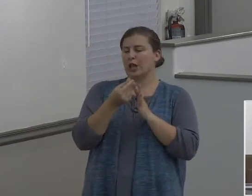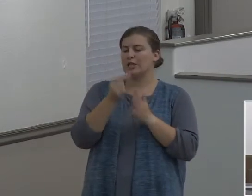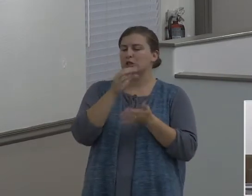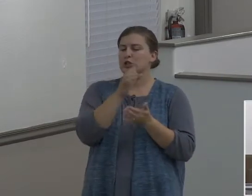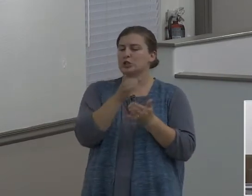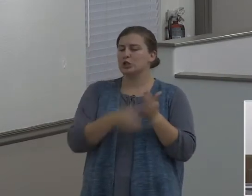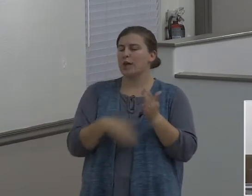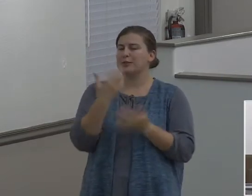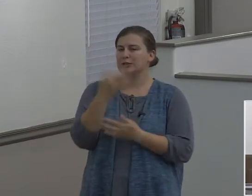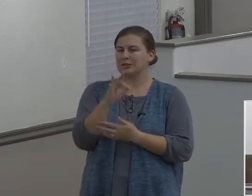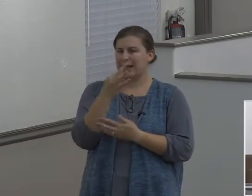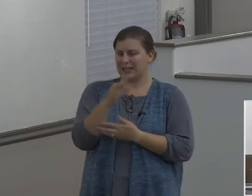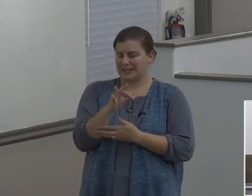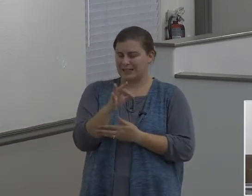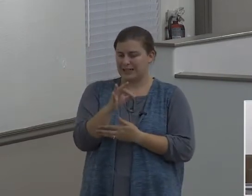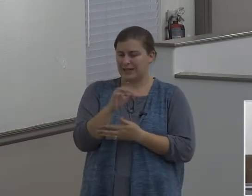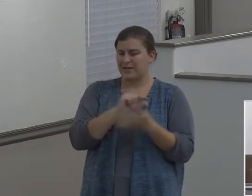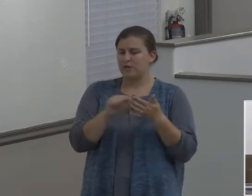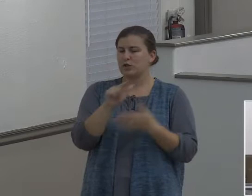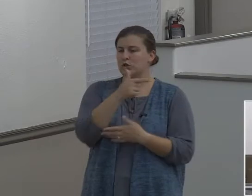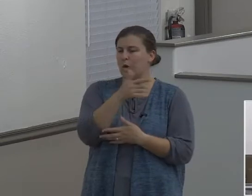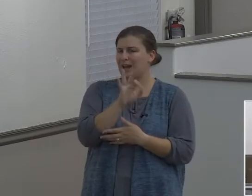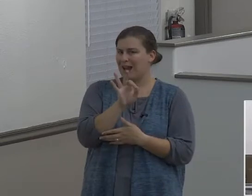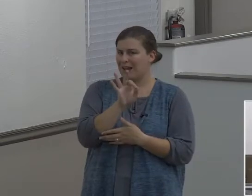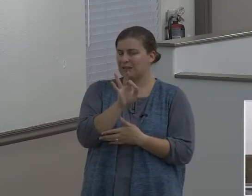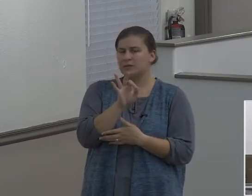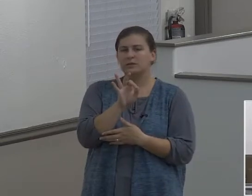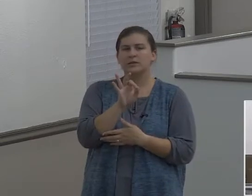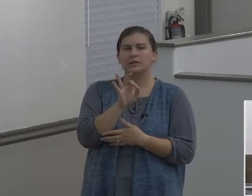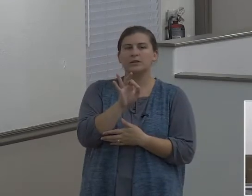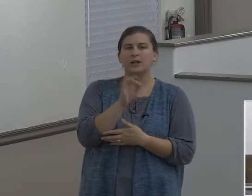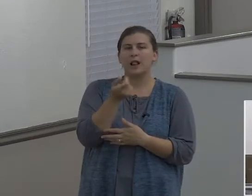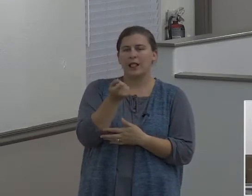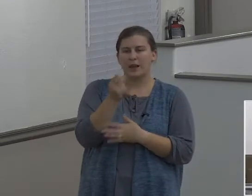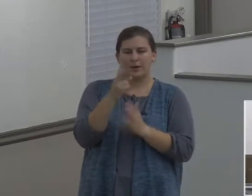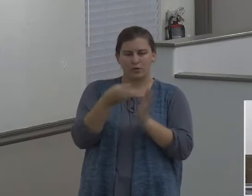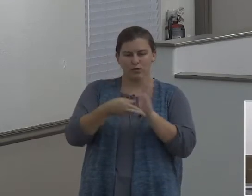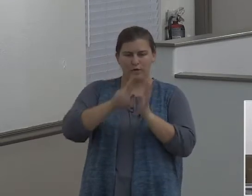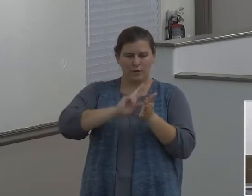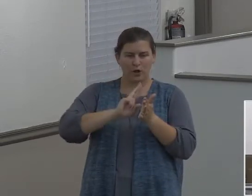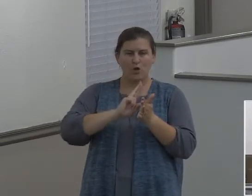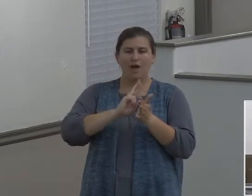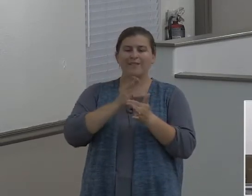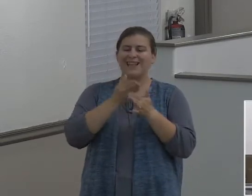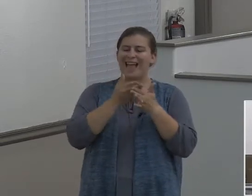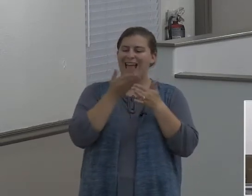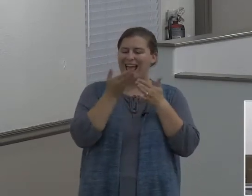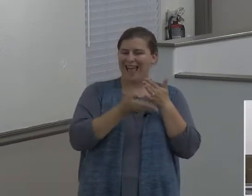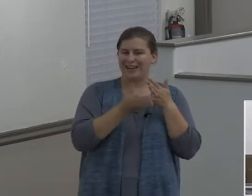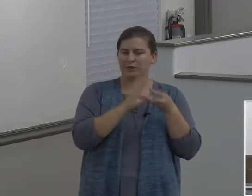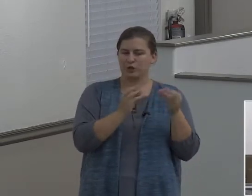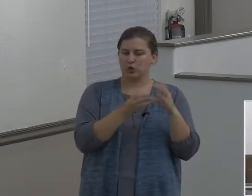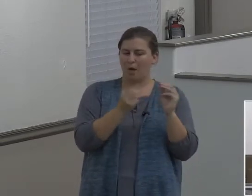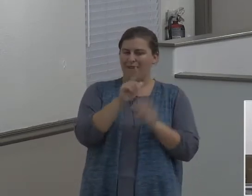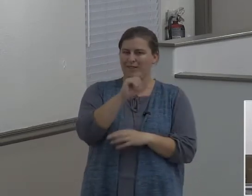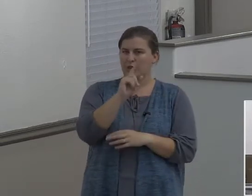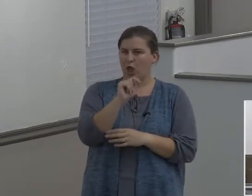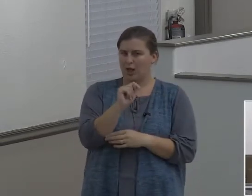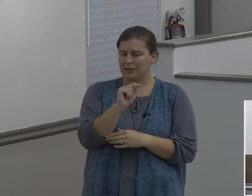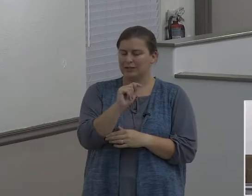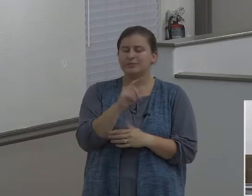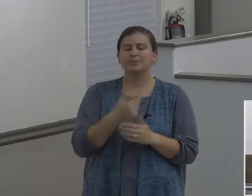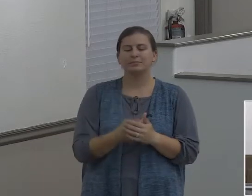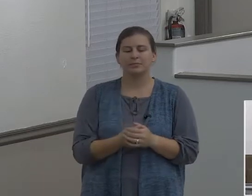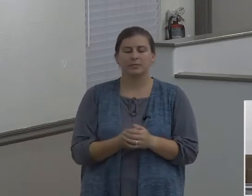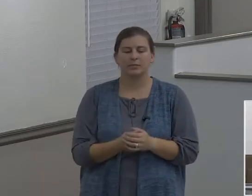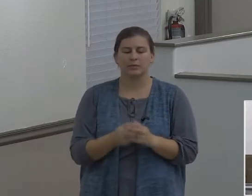And verse 29. Just a little bit of review of the tail end of the story of Lot, and then we'll look at some other things. Genesis